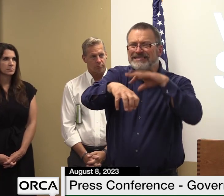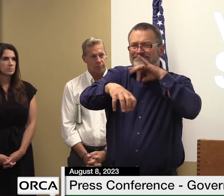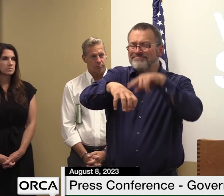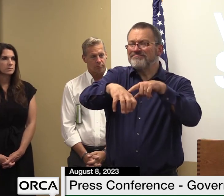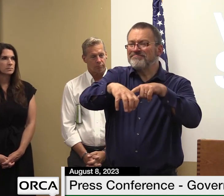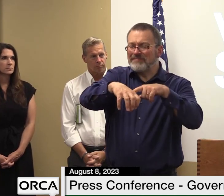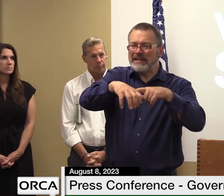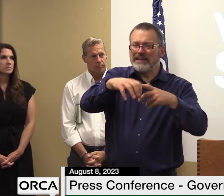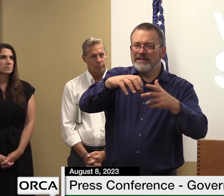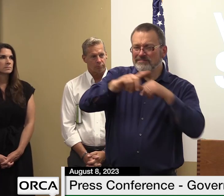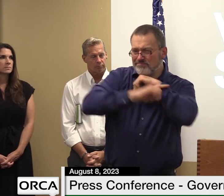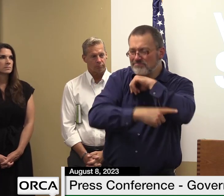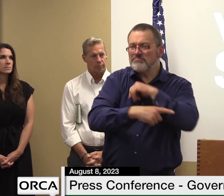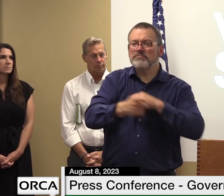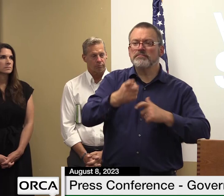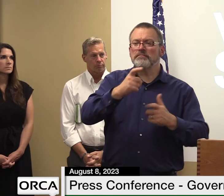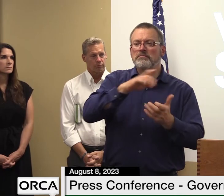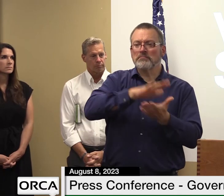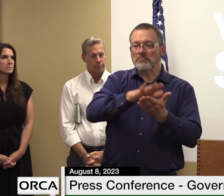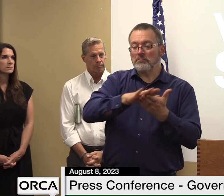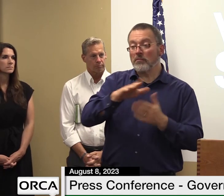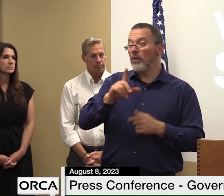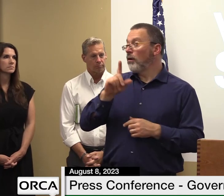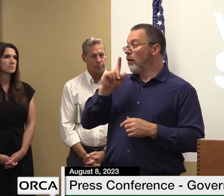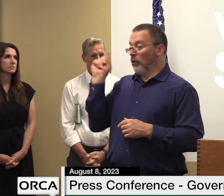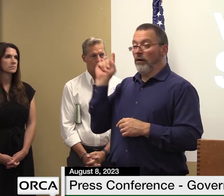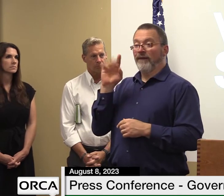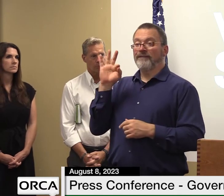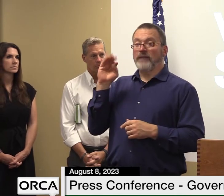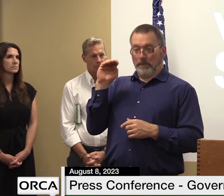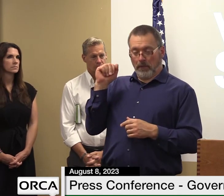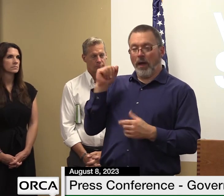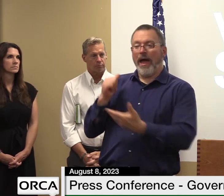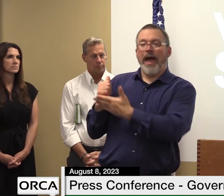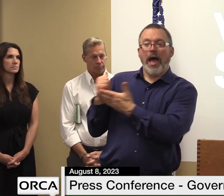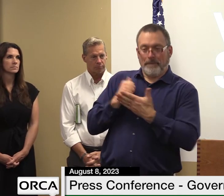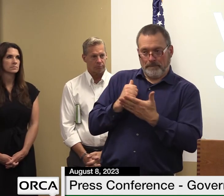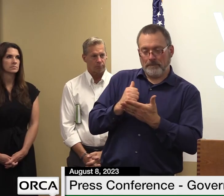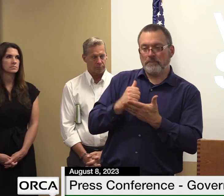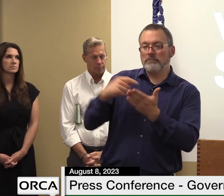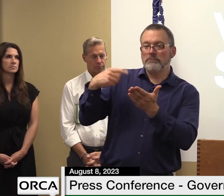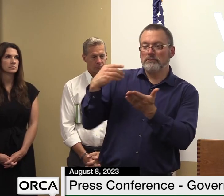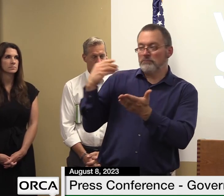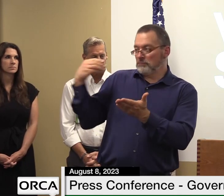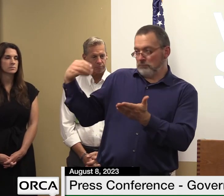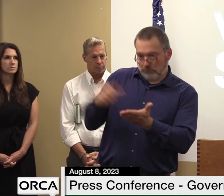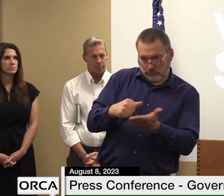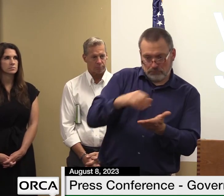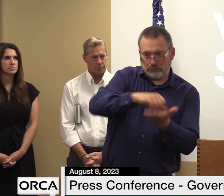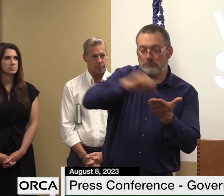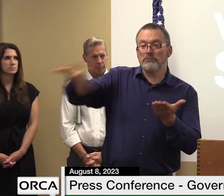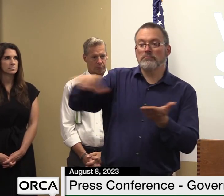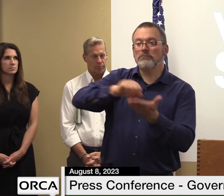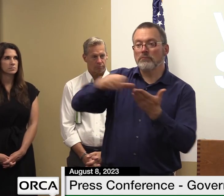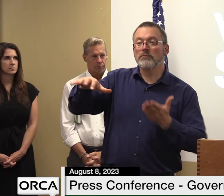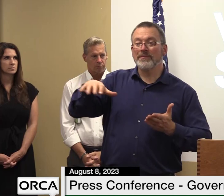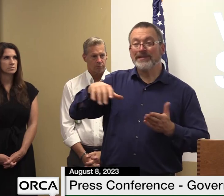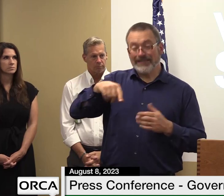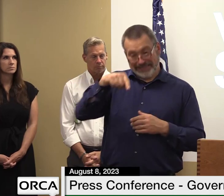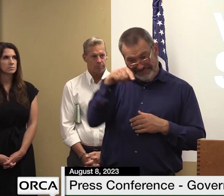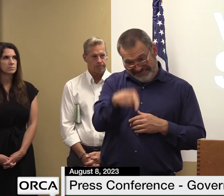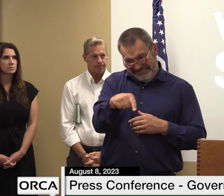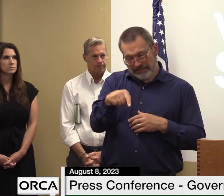paid for by fema uh if because it's debris that is that is from the flood itself